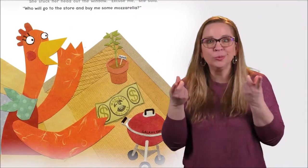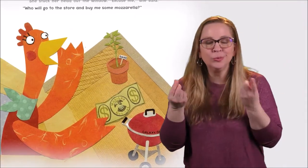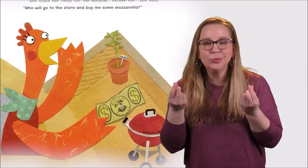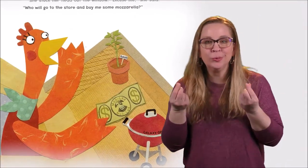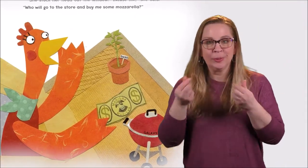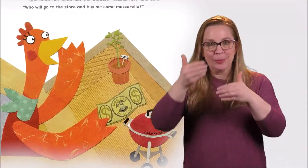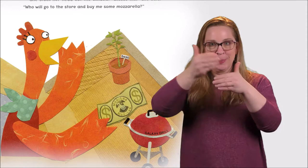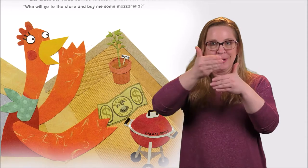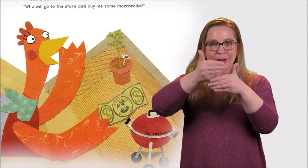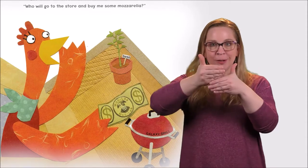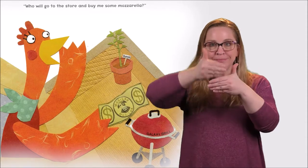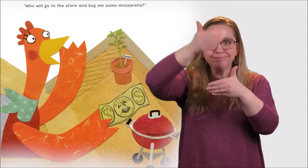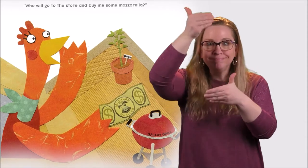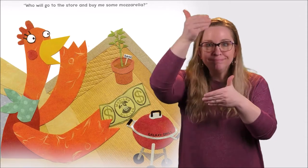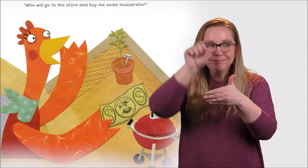She stuck her head out the window.